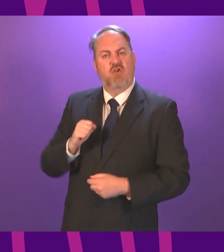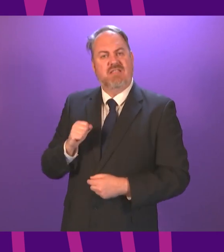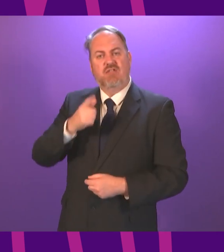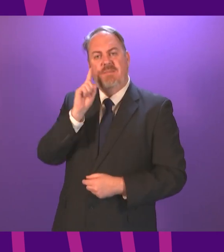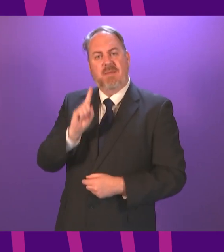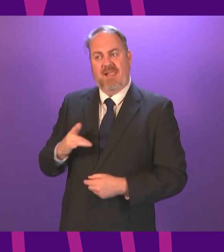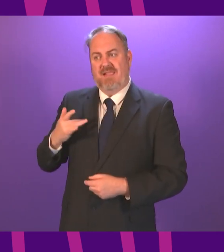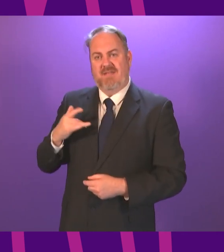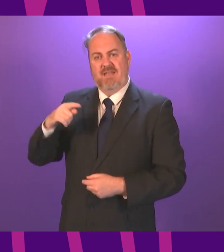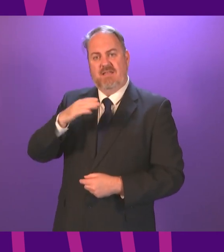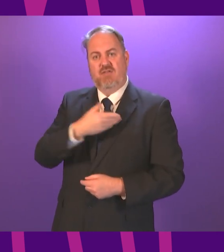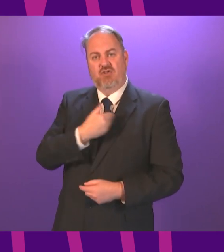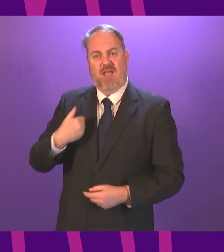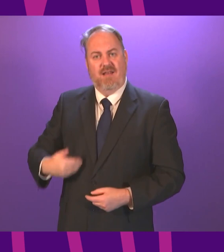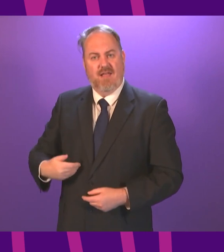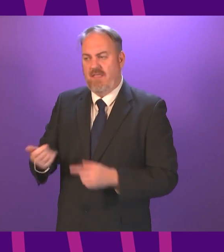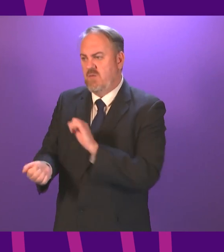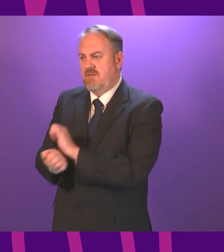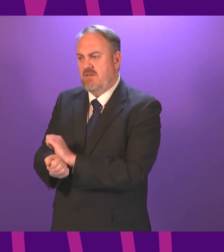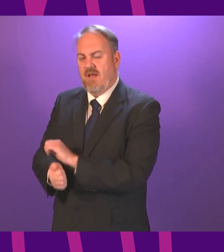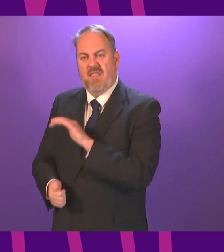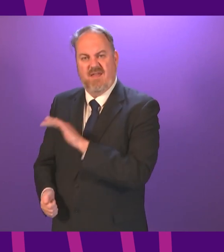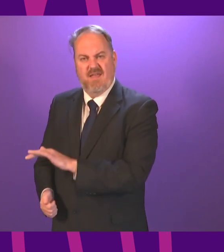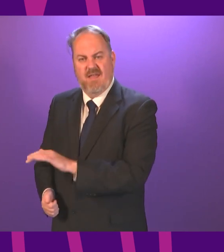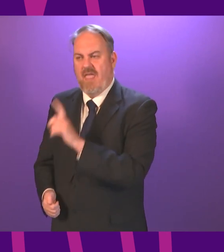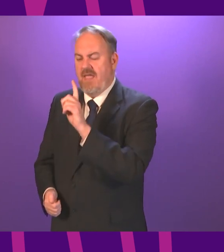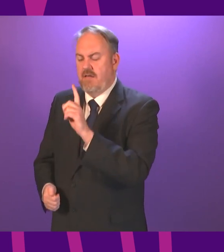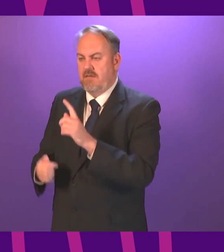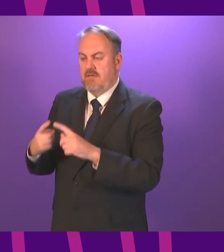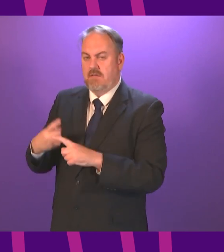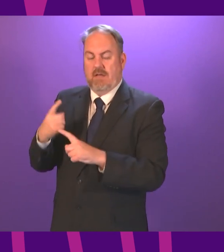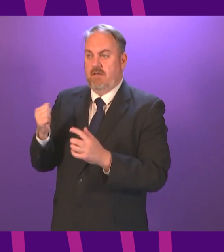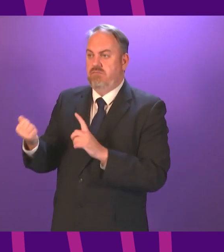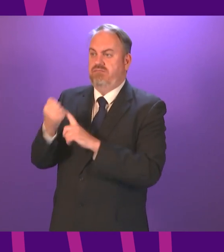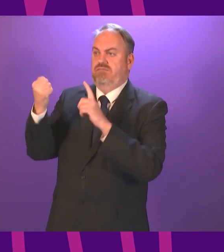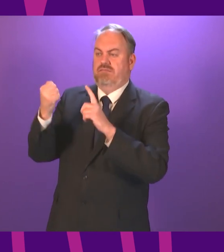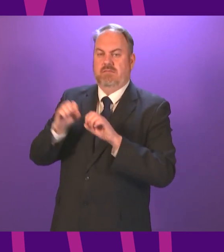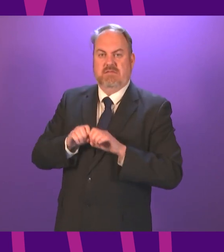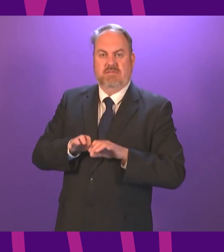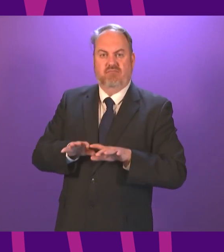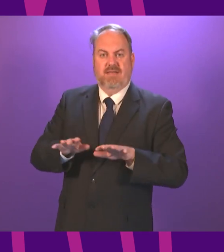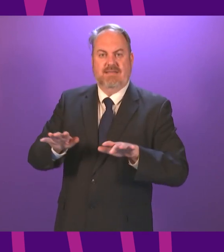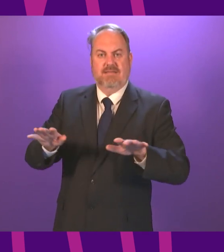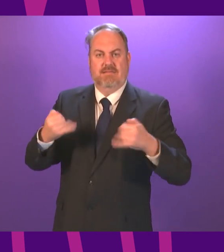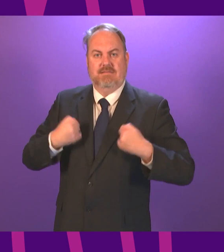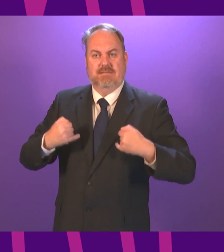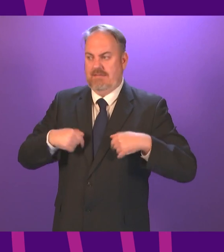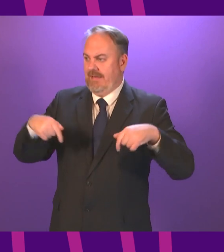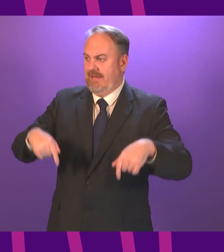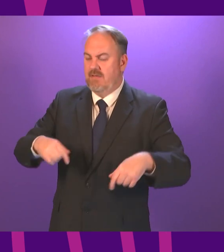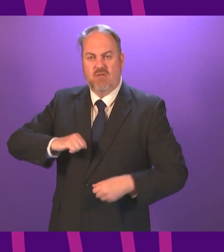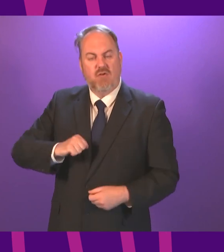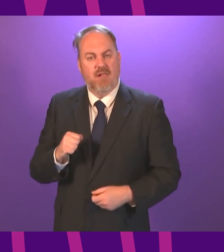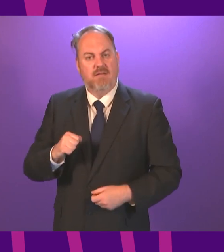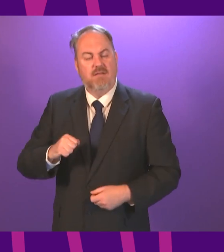part of China and their inability to leave it and then suddenly it was here. I'll never forget that opposition briefing of which